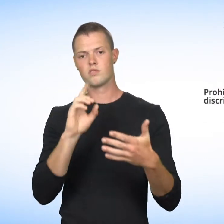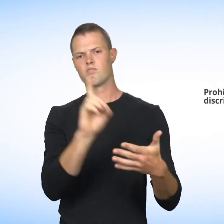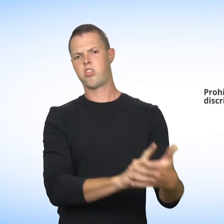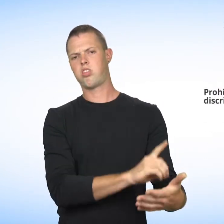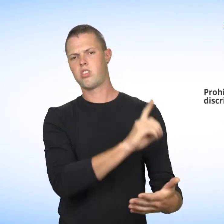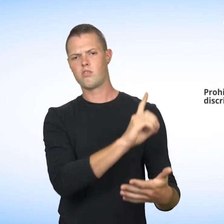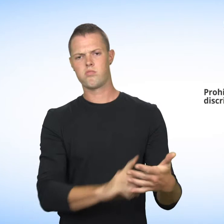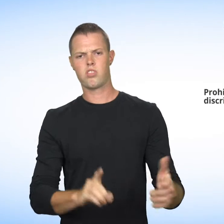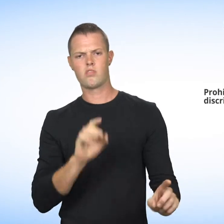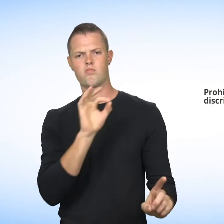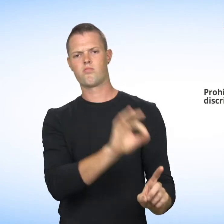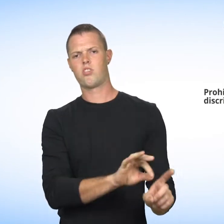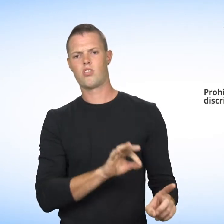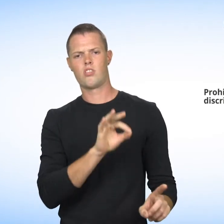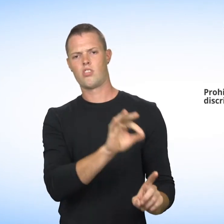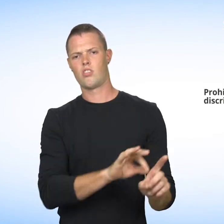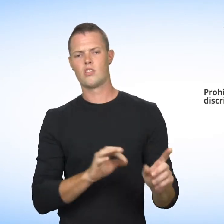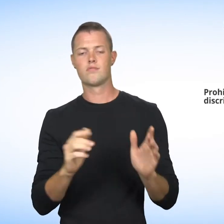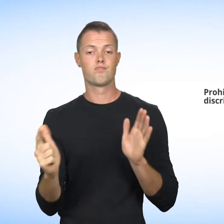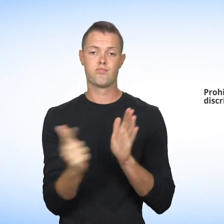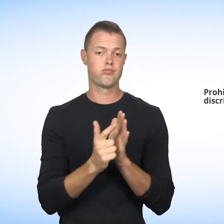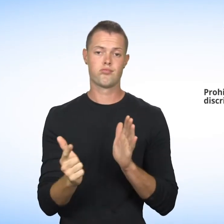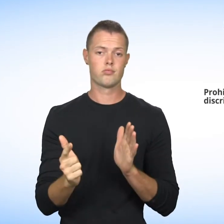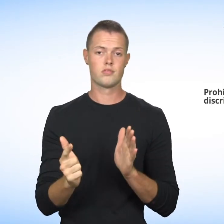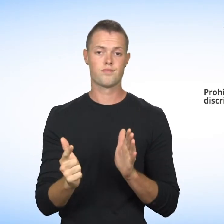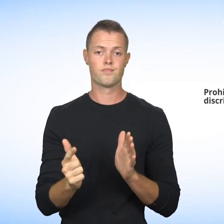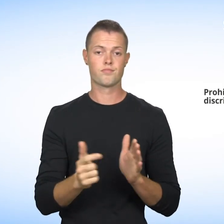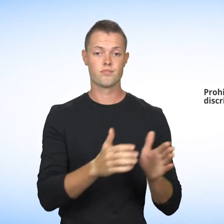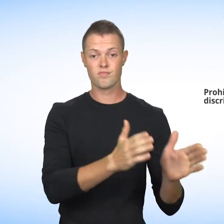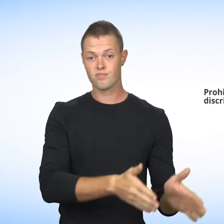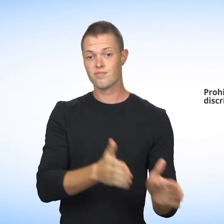Social Condition is a prohibited ground of discrimination and harassment.